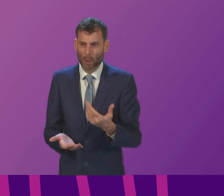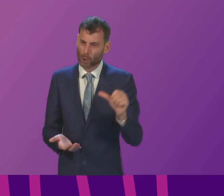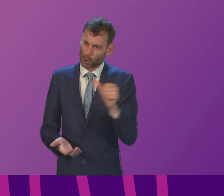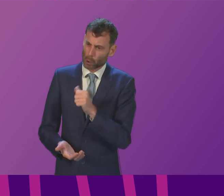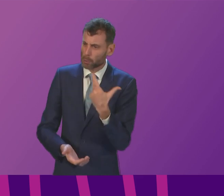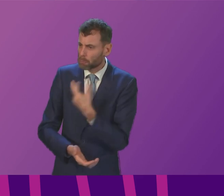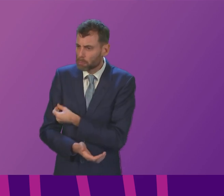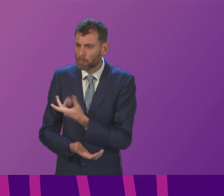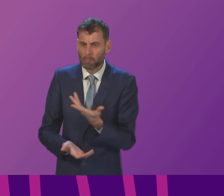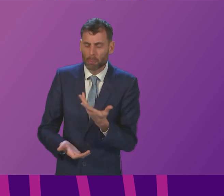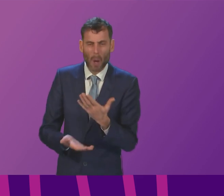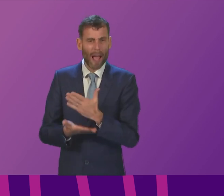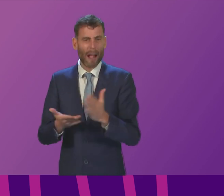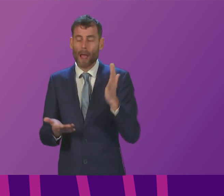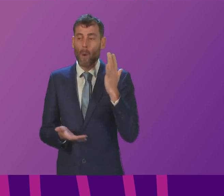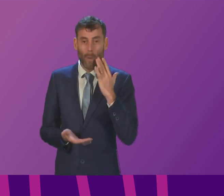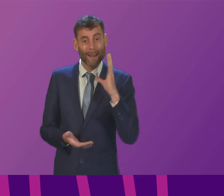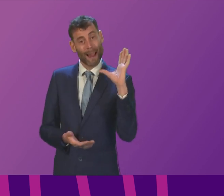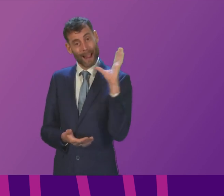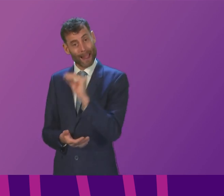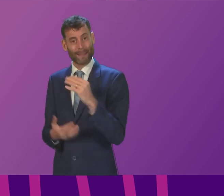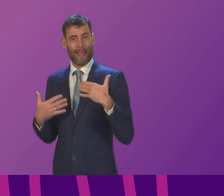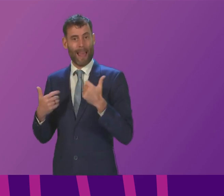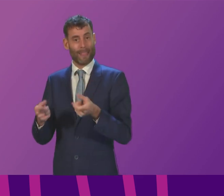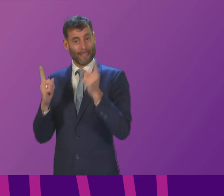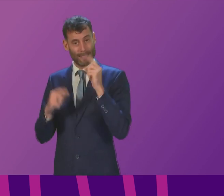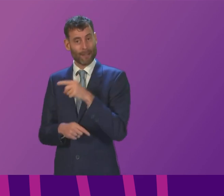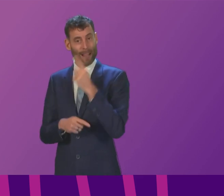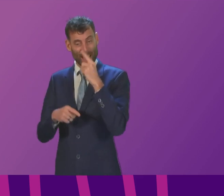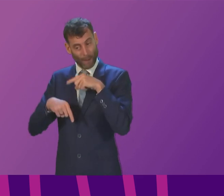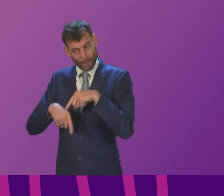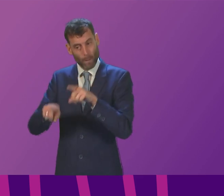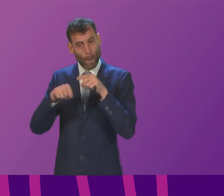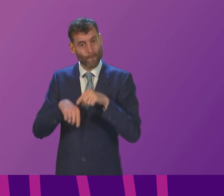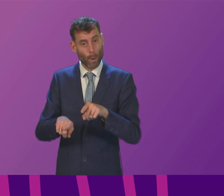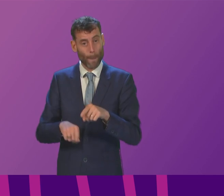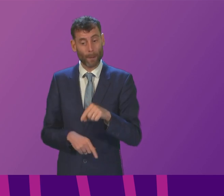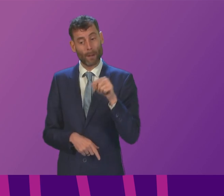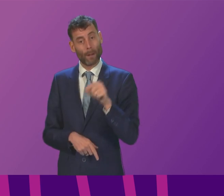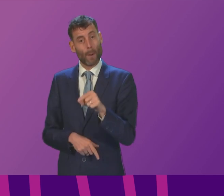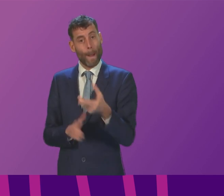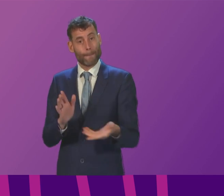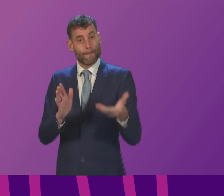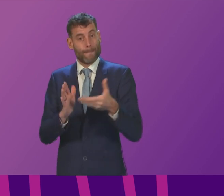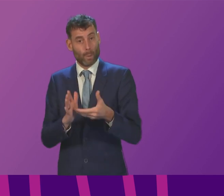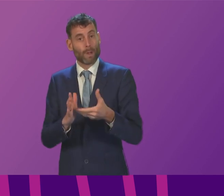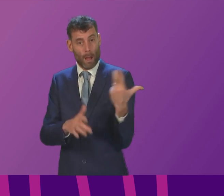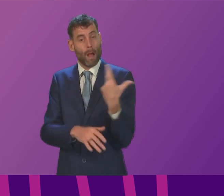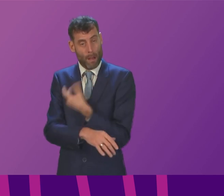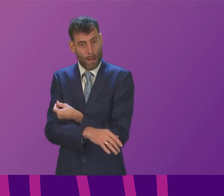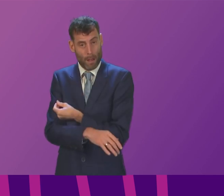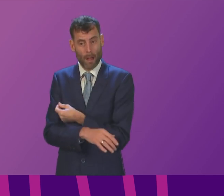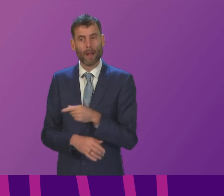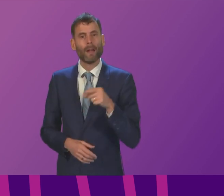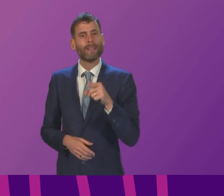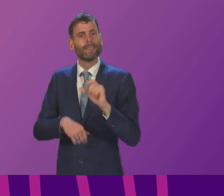flu vaccination to raise these with the health secretary so that any issues can be looked into generally both of these vaccination programmes they are being delivered on